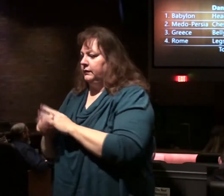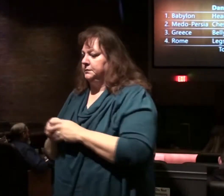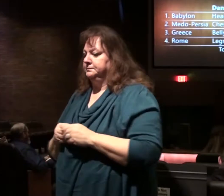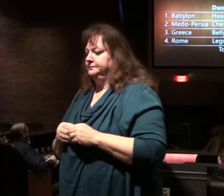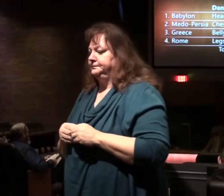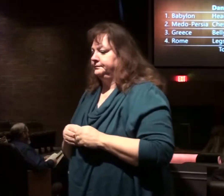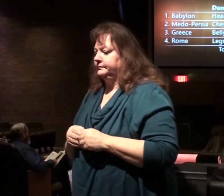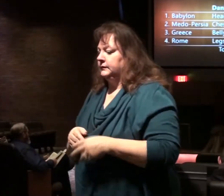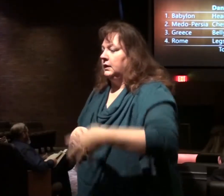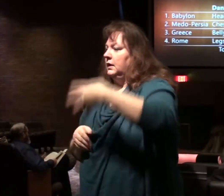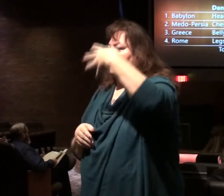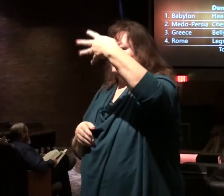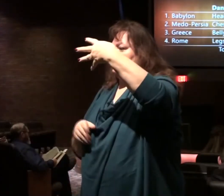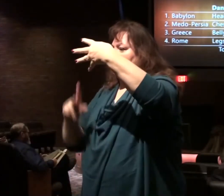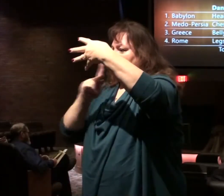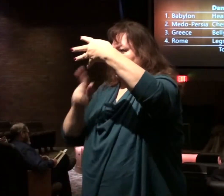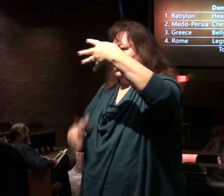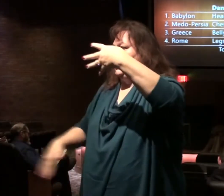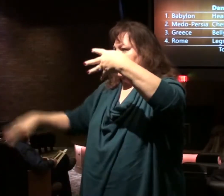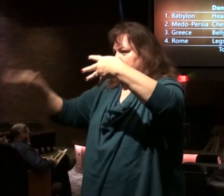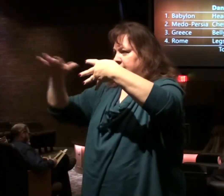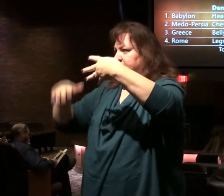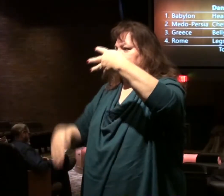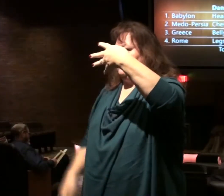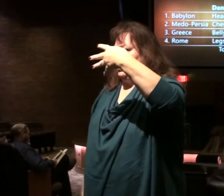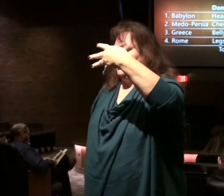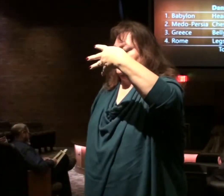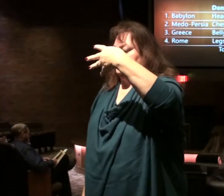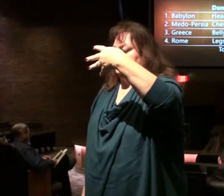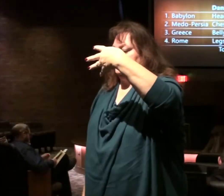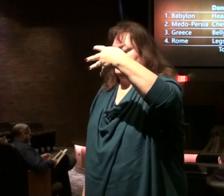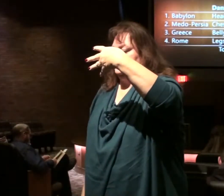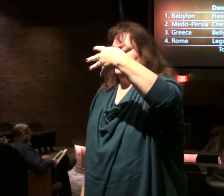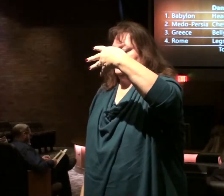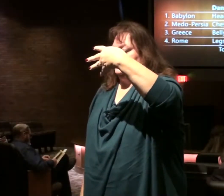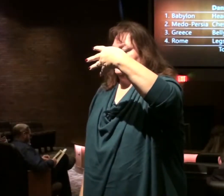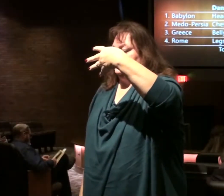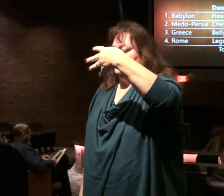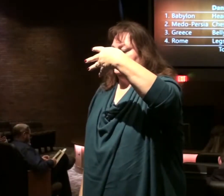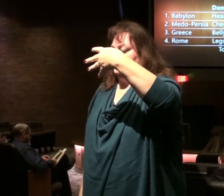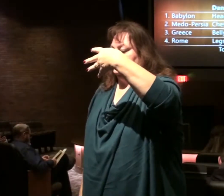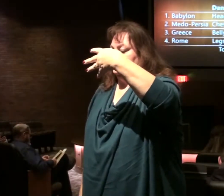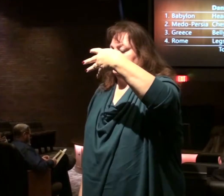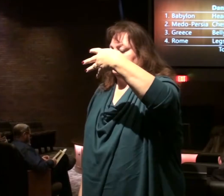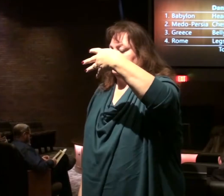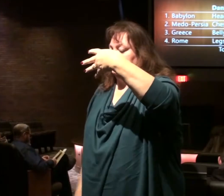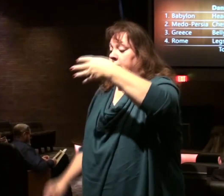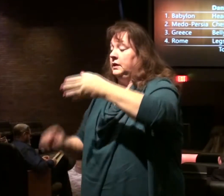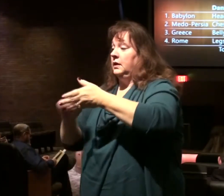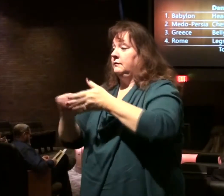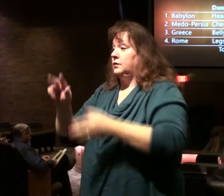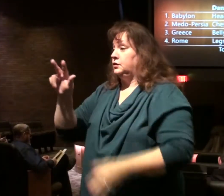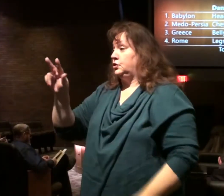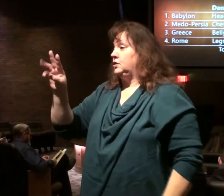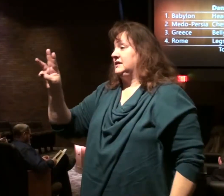You see four empires. A review in chapter 2, beginning in verse 36,